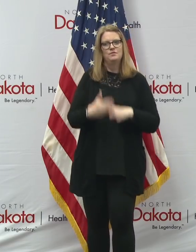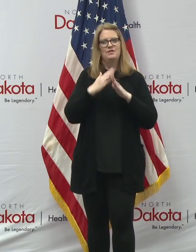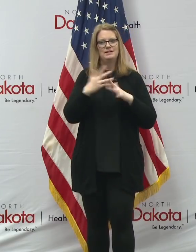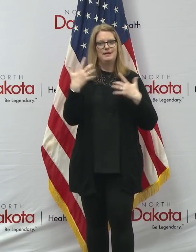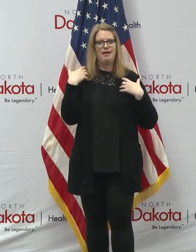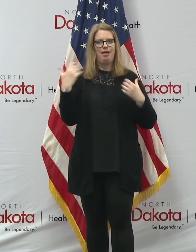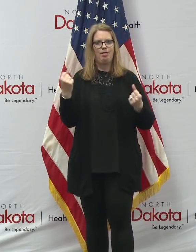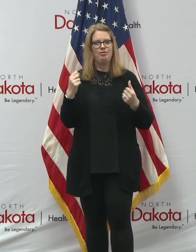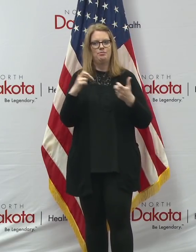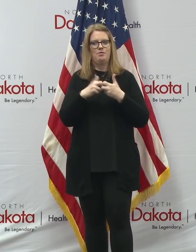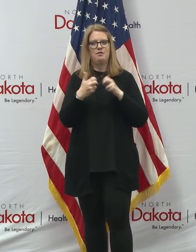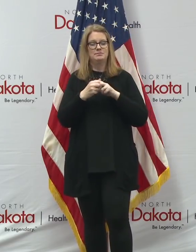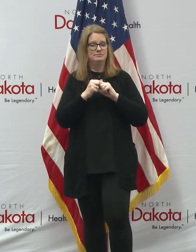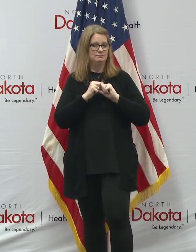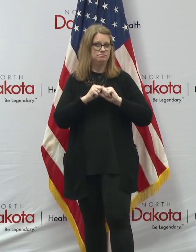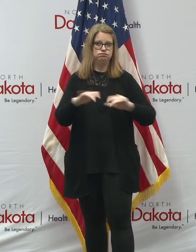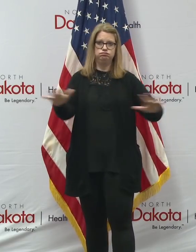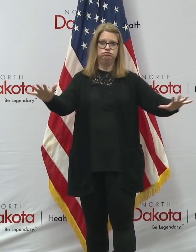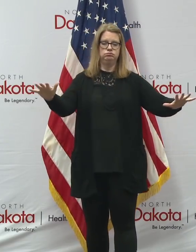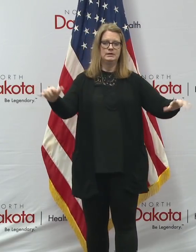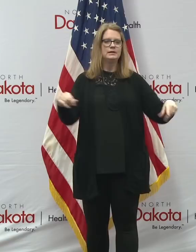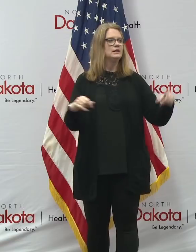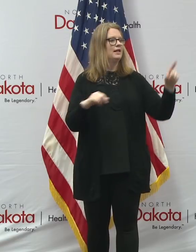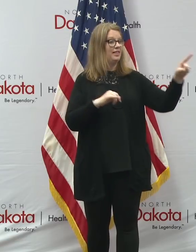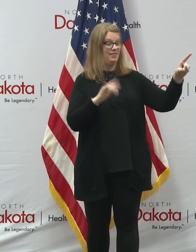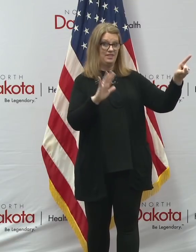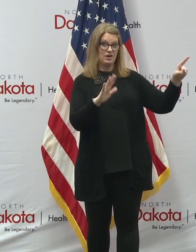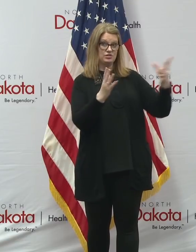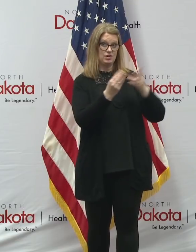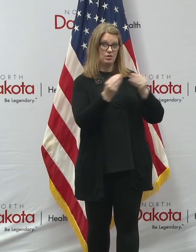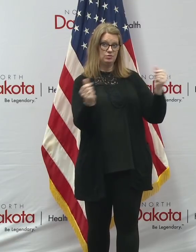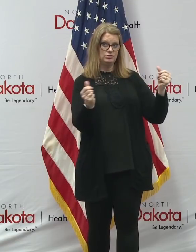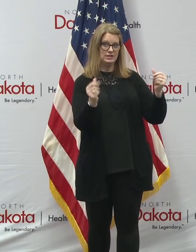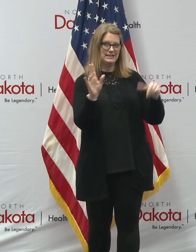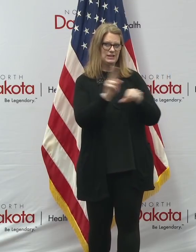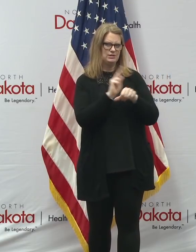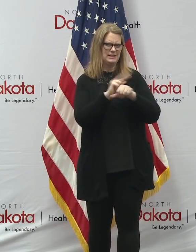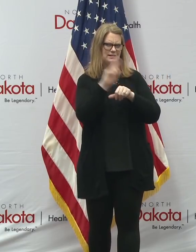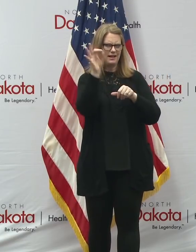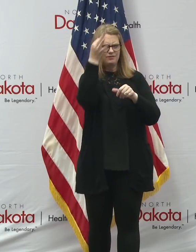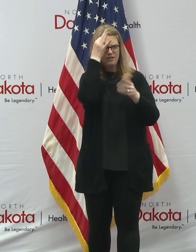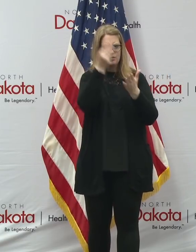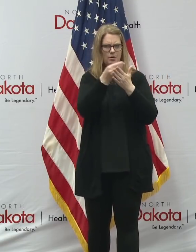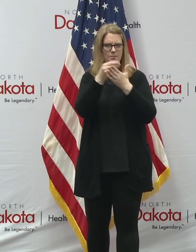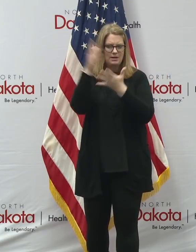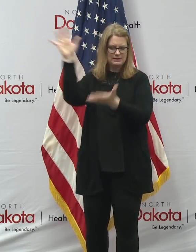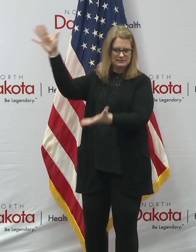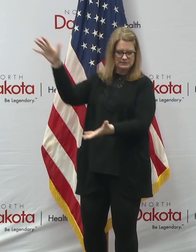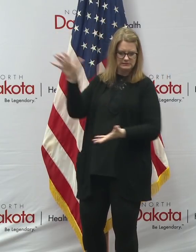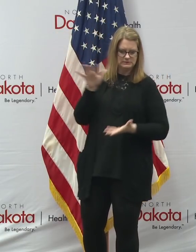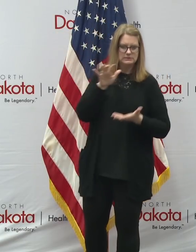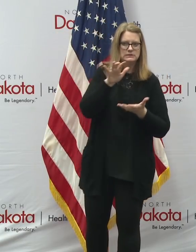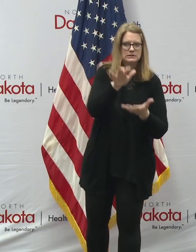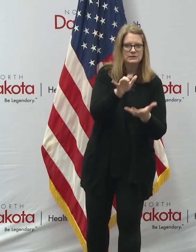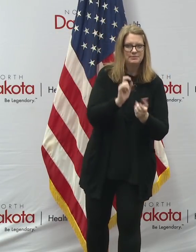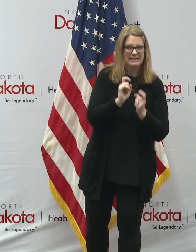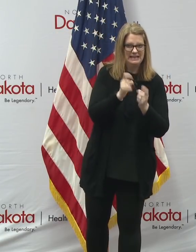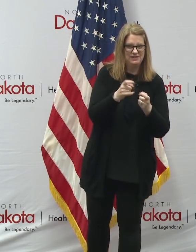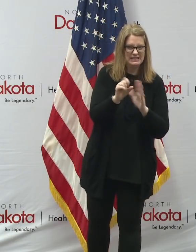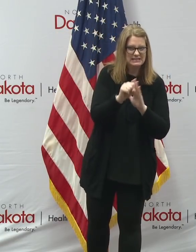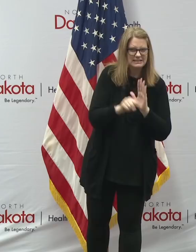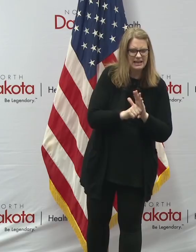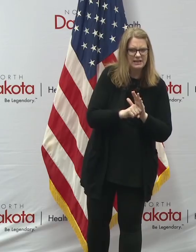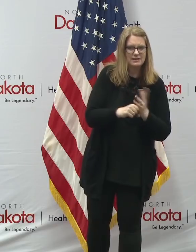The solutions that Chris and his team are coming up with, what are utilizing the federal dollars, which are being allocated to the states, I think are smart because